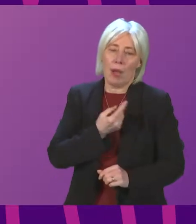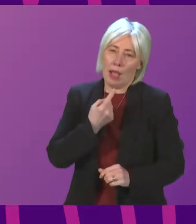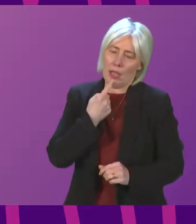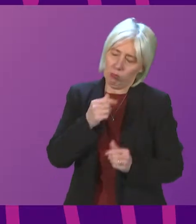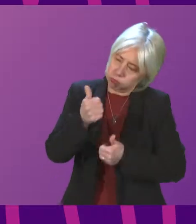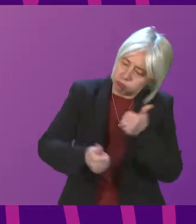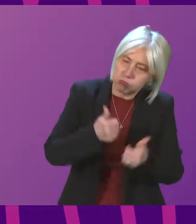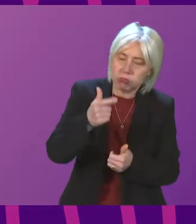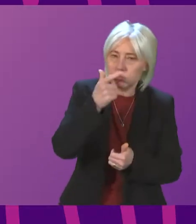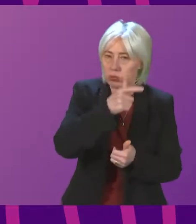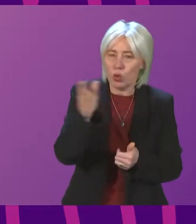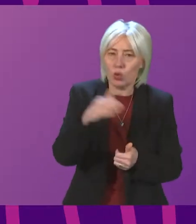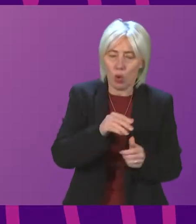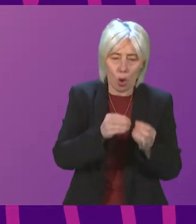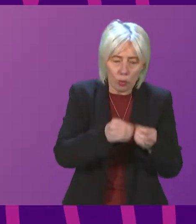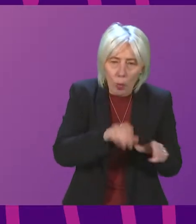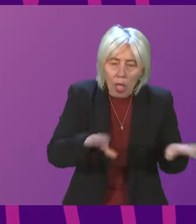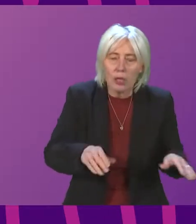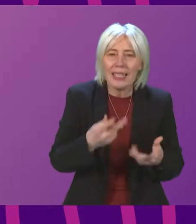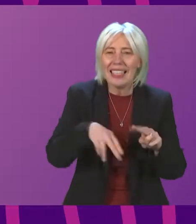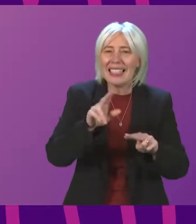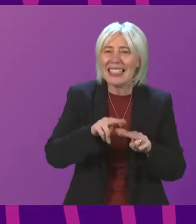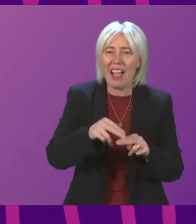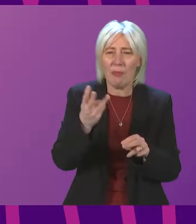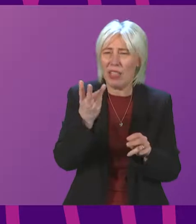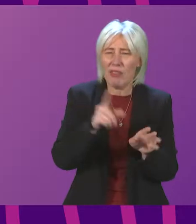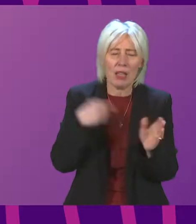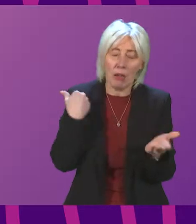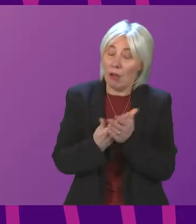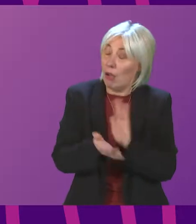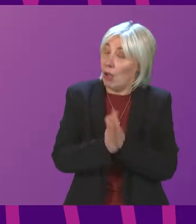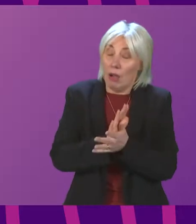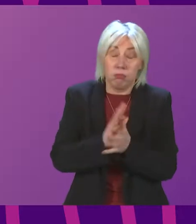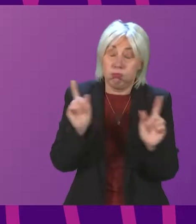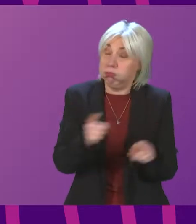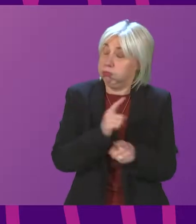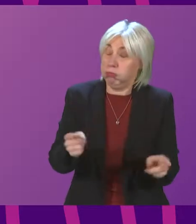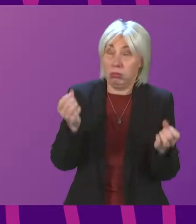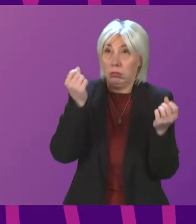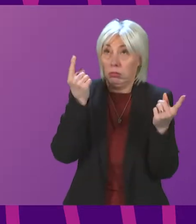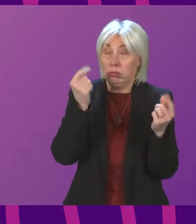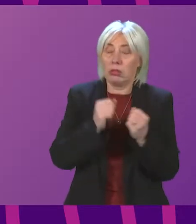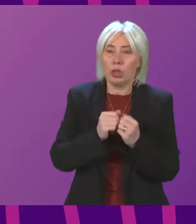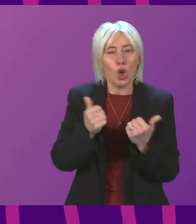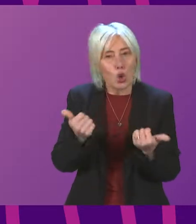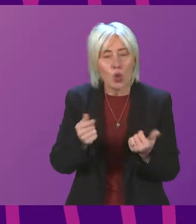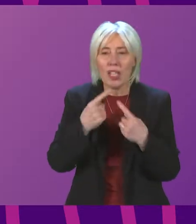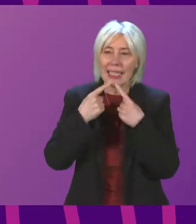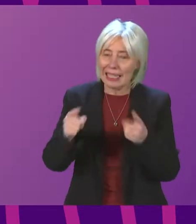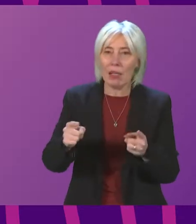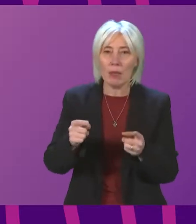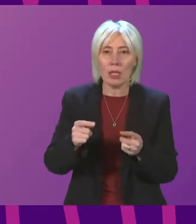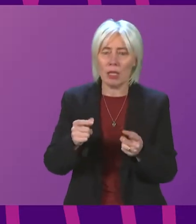young people and staff who have been dealing with three years of unimaginable disruption. There is much to welcome in this statement, extraordinarily